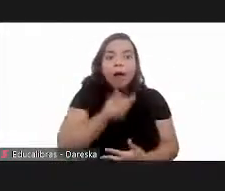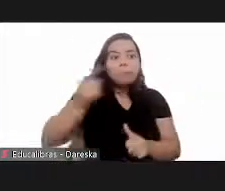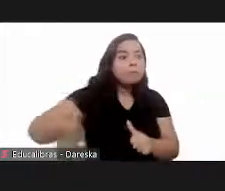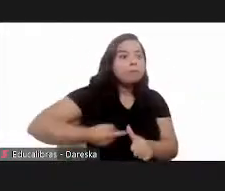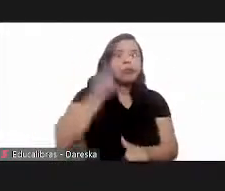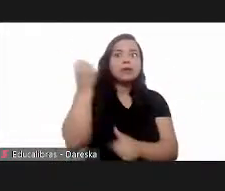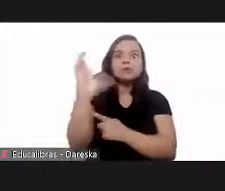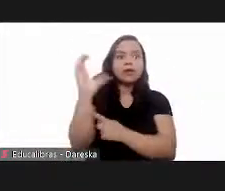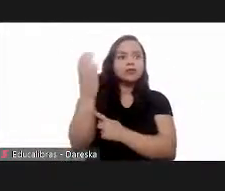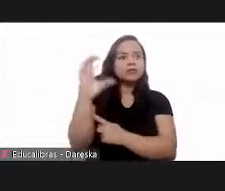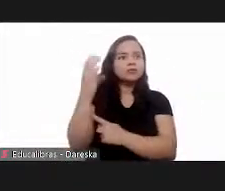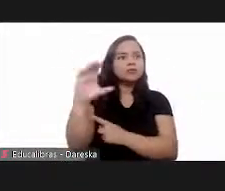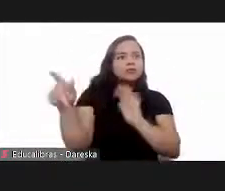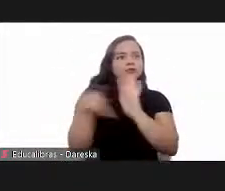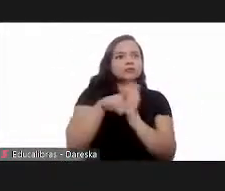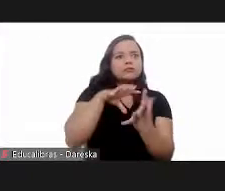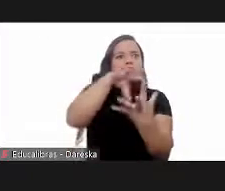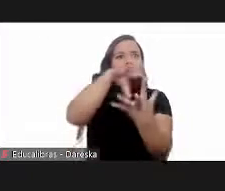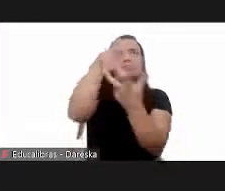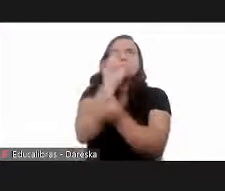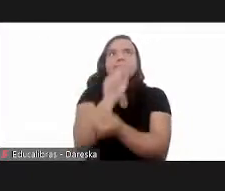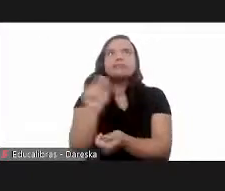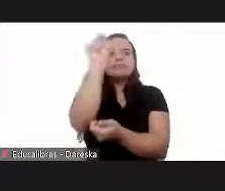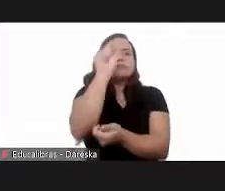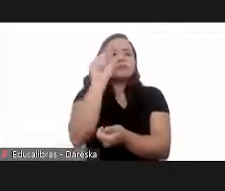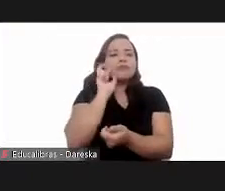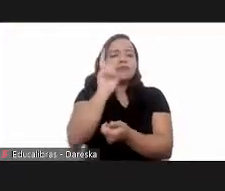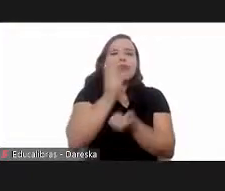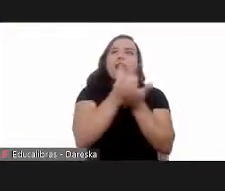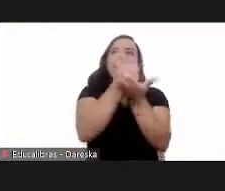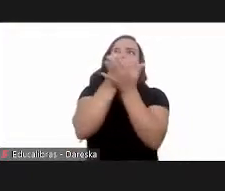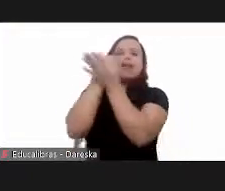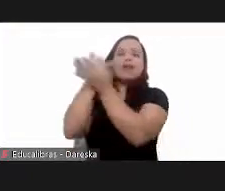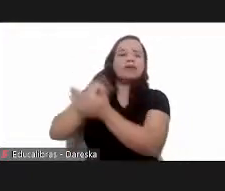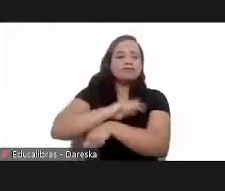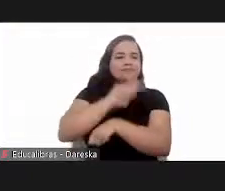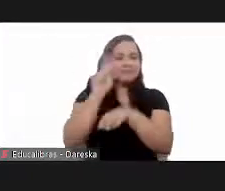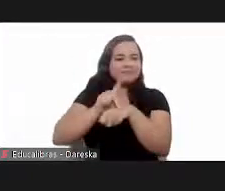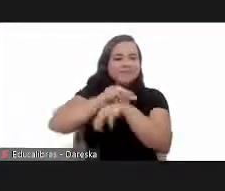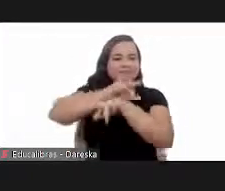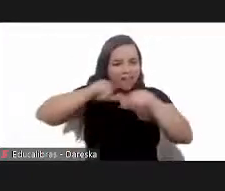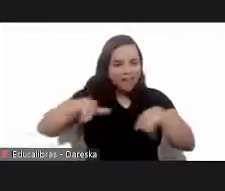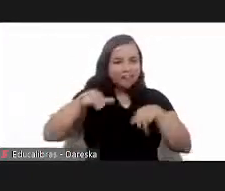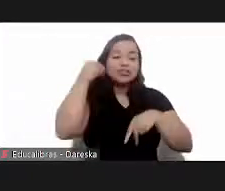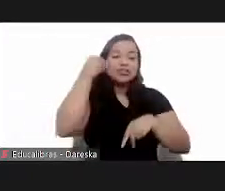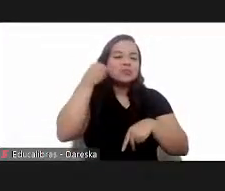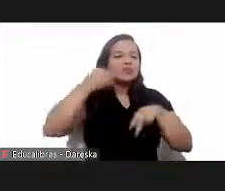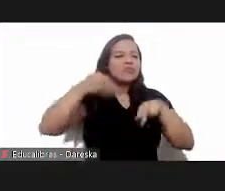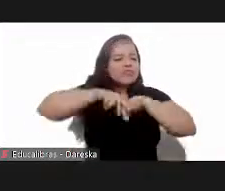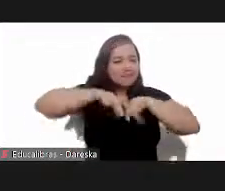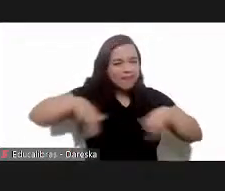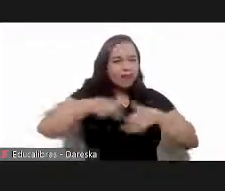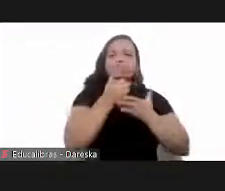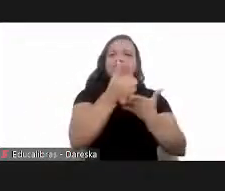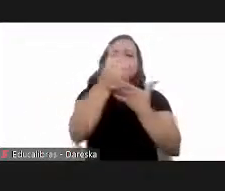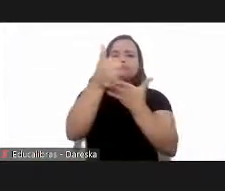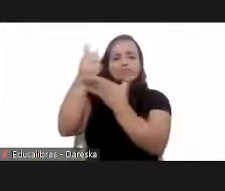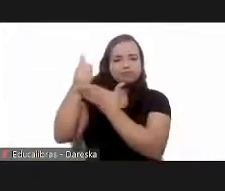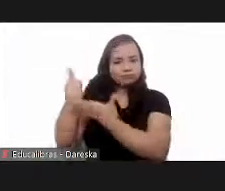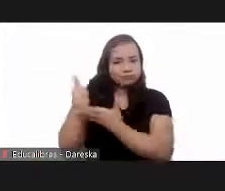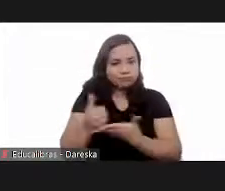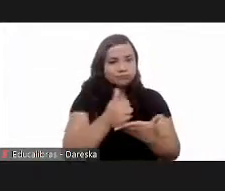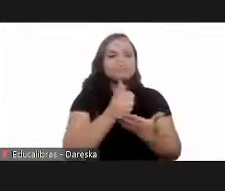translational scientist in Brazil, using the experience from the lab bench